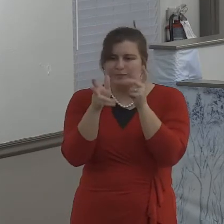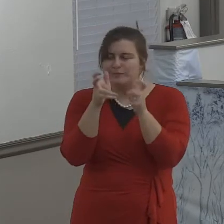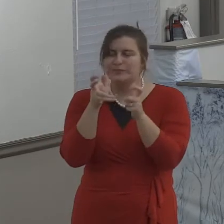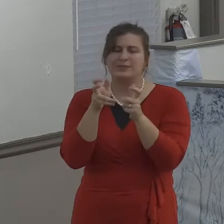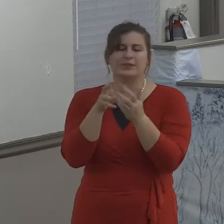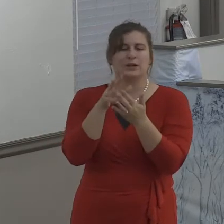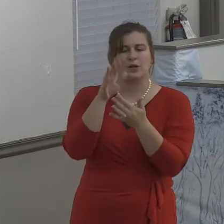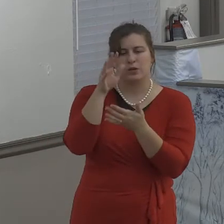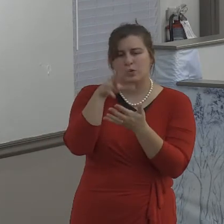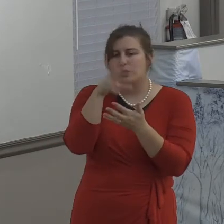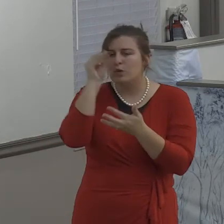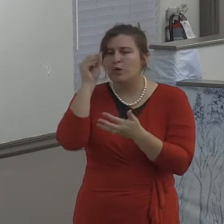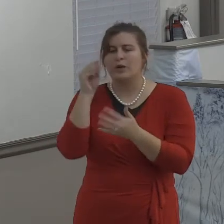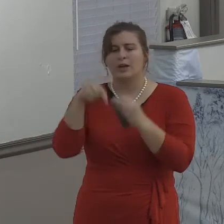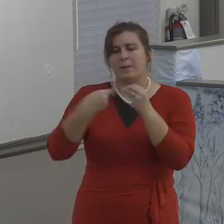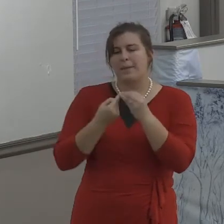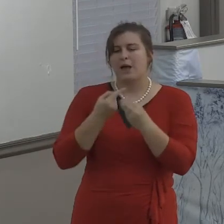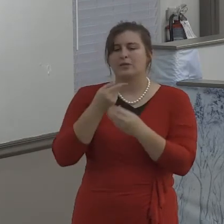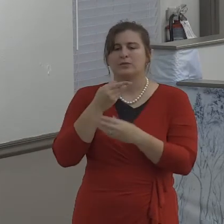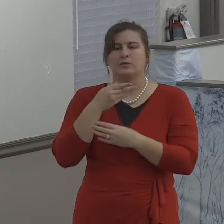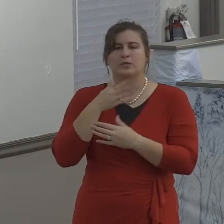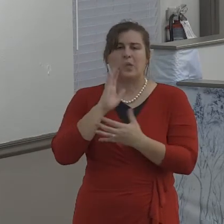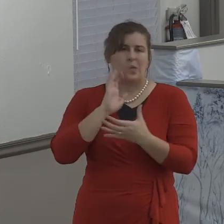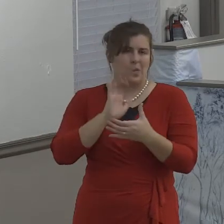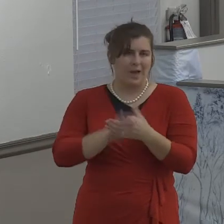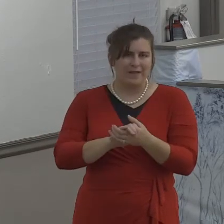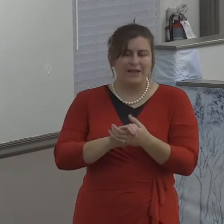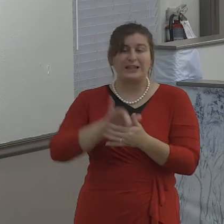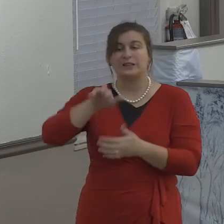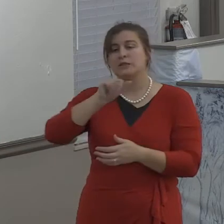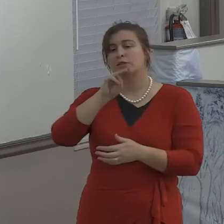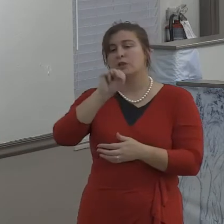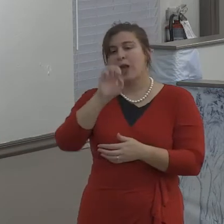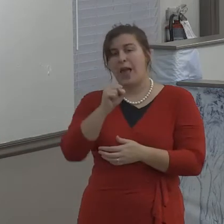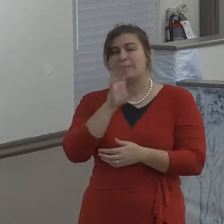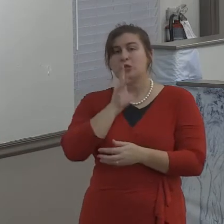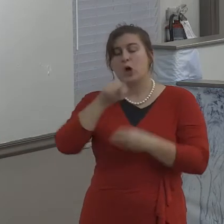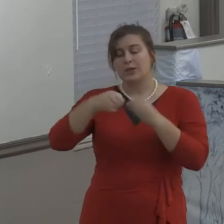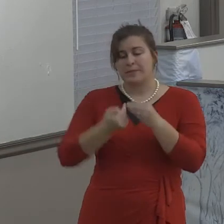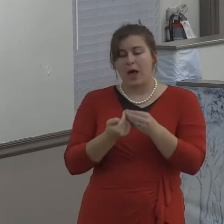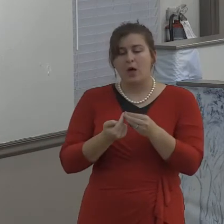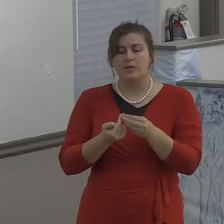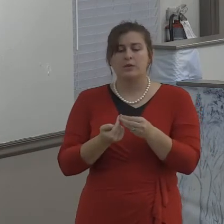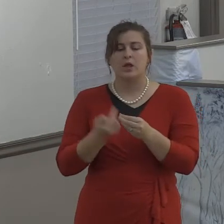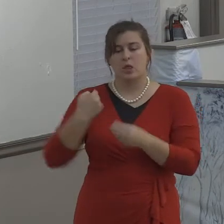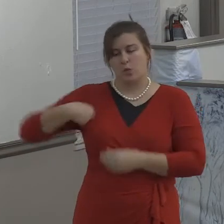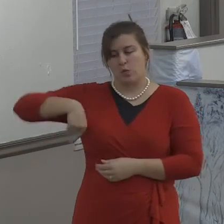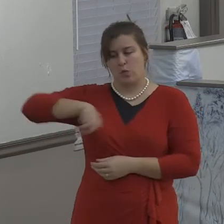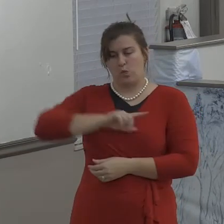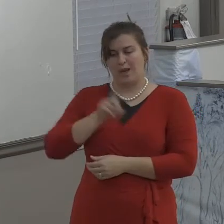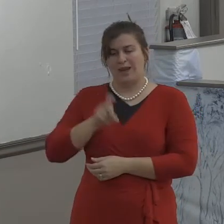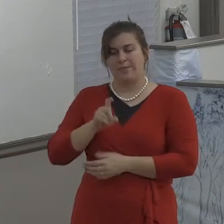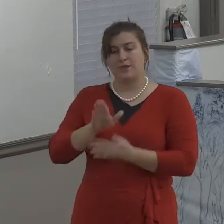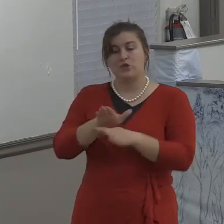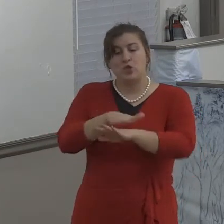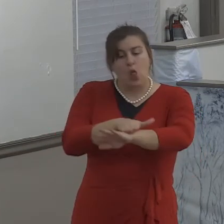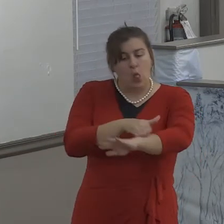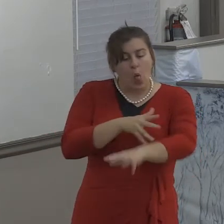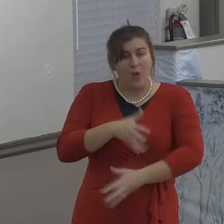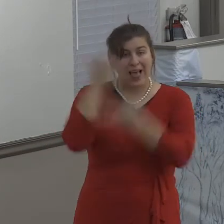We ought to, we ought to, remember, what's being said. And we ought to watch how we say things.